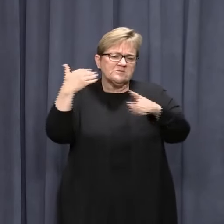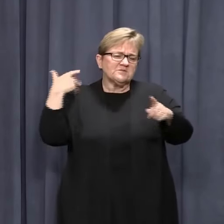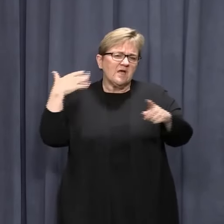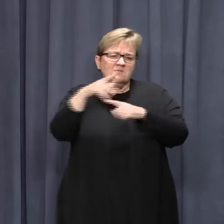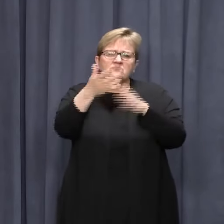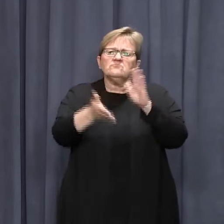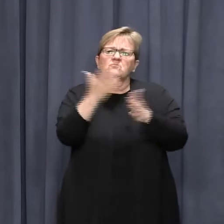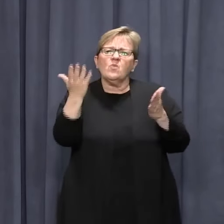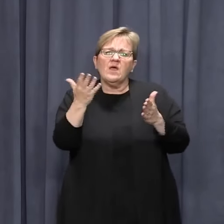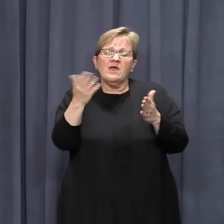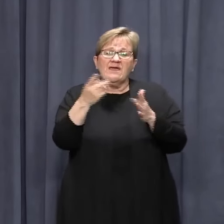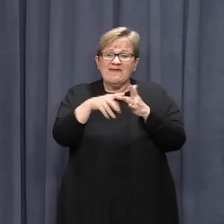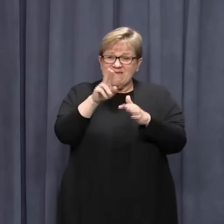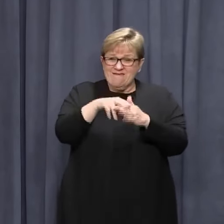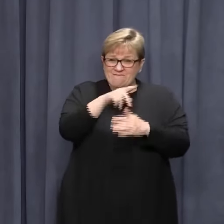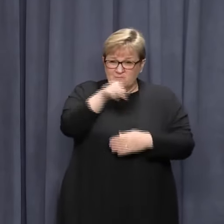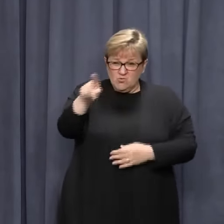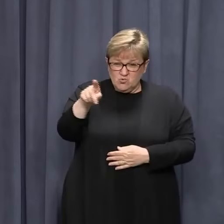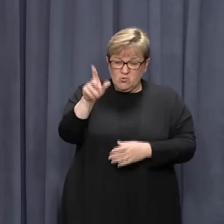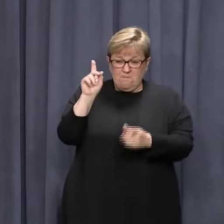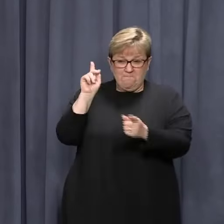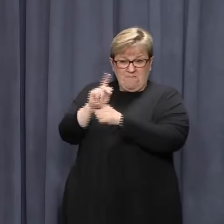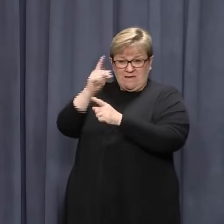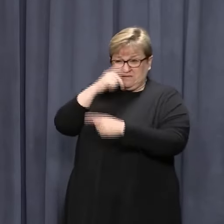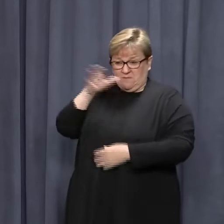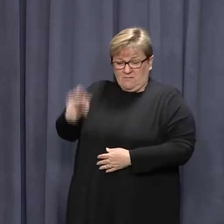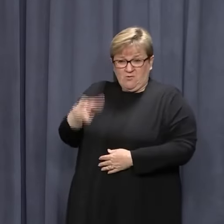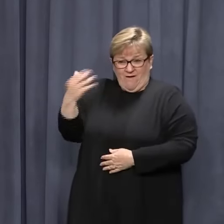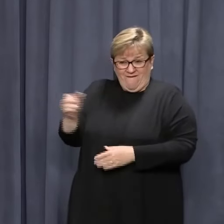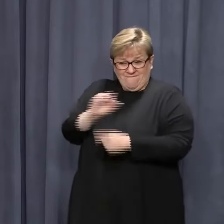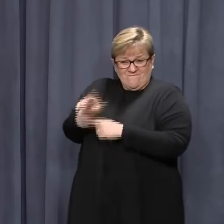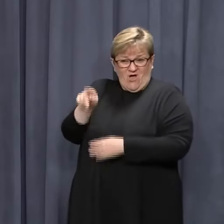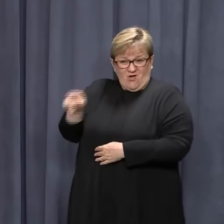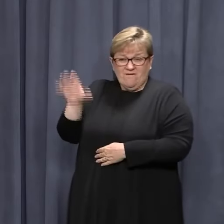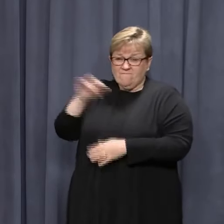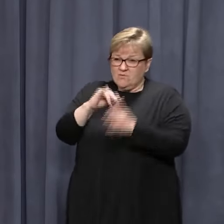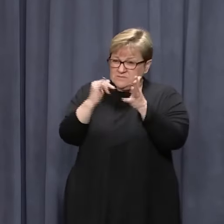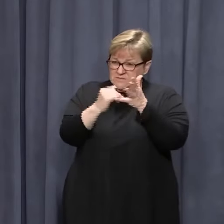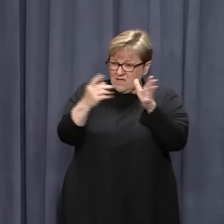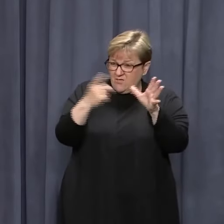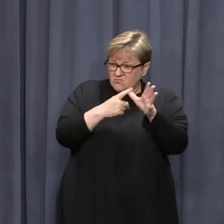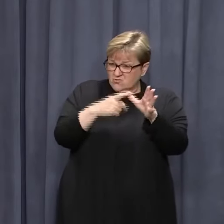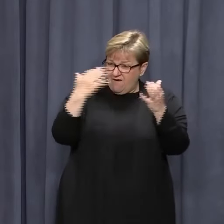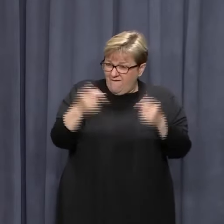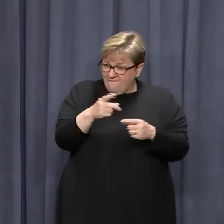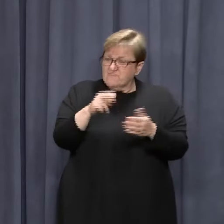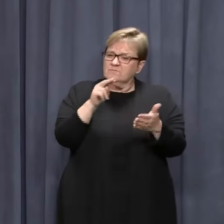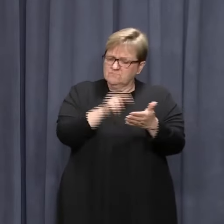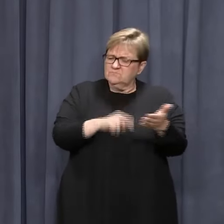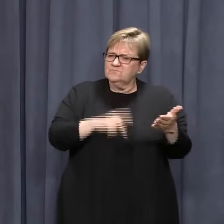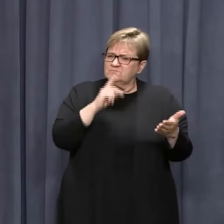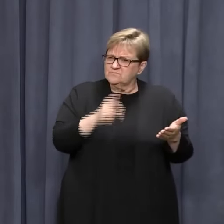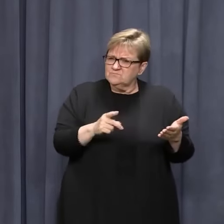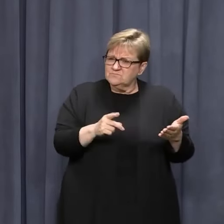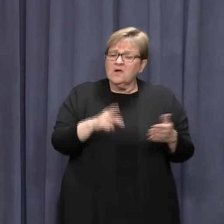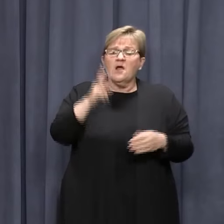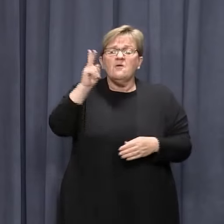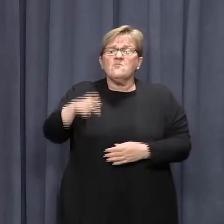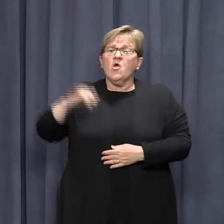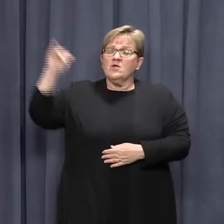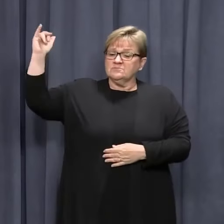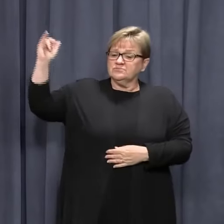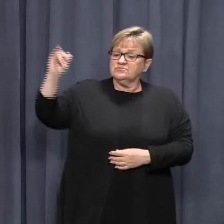days, including if they have knowingly come in contact with someone from South Australia. All Perth airport